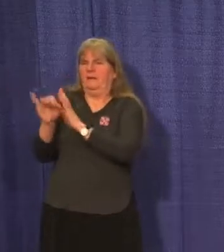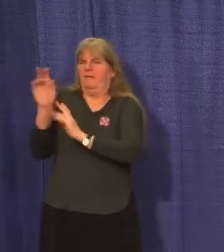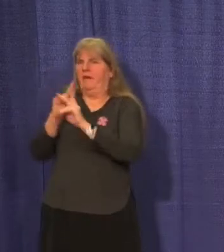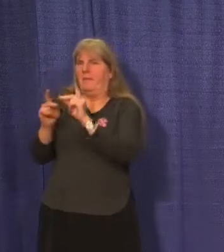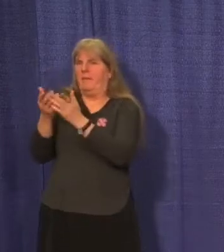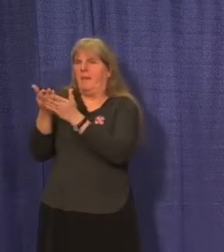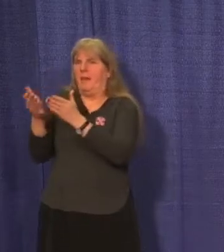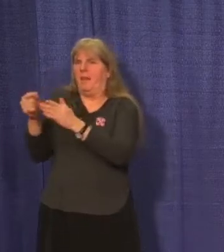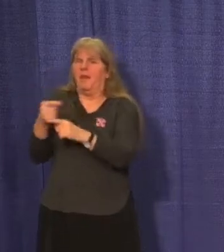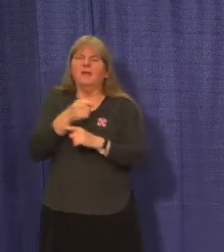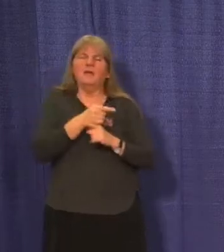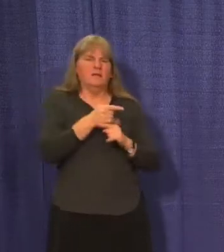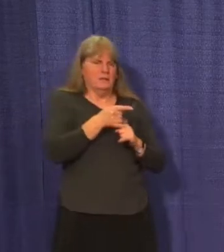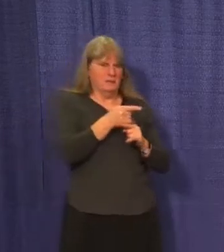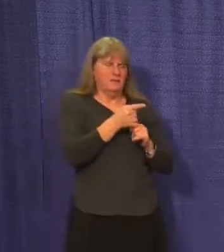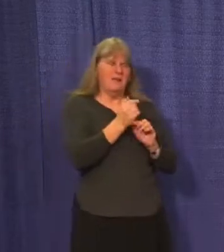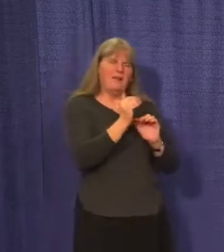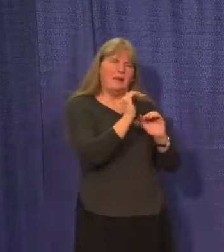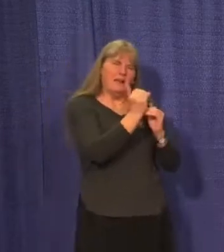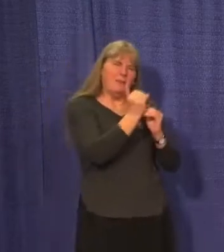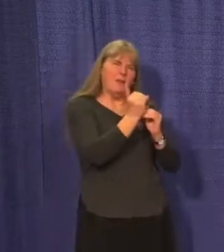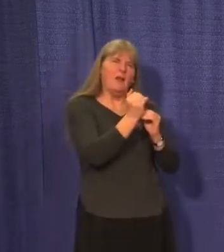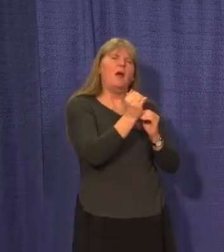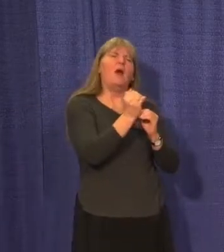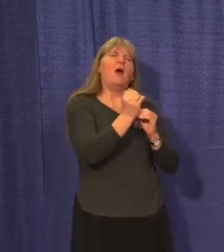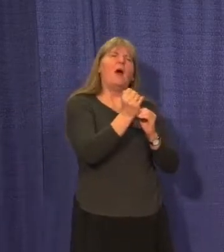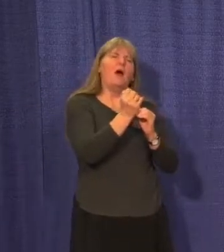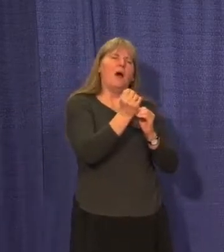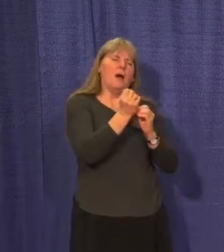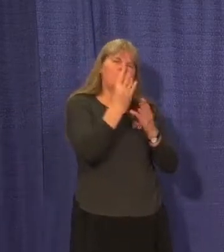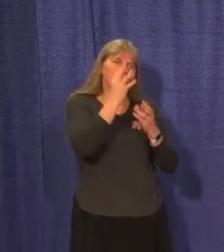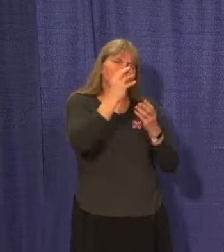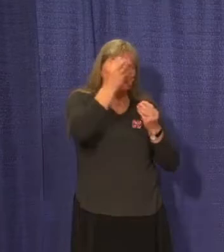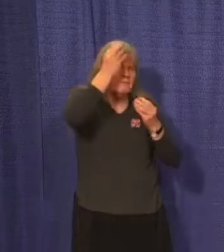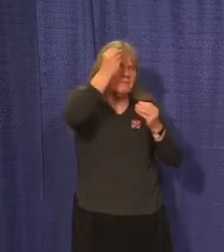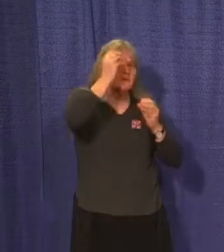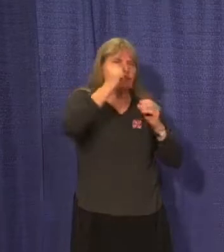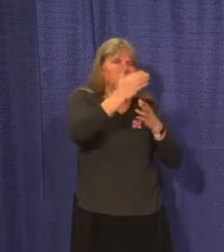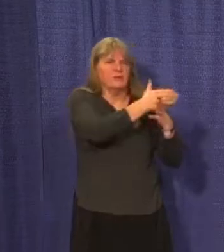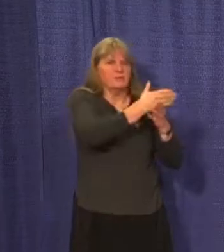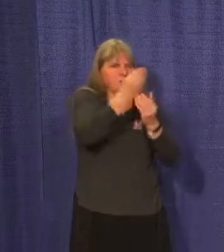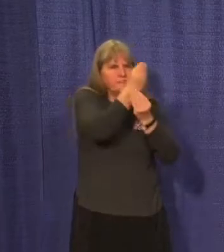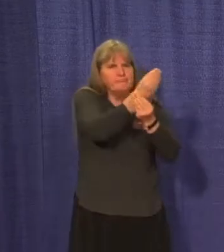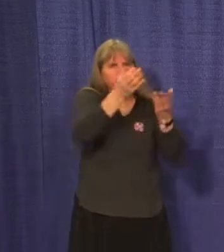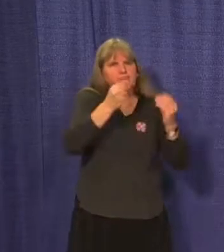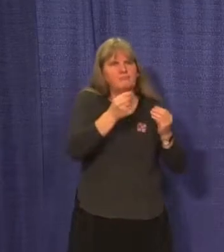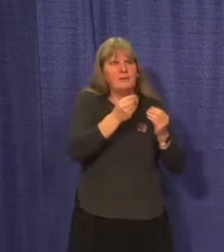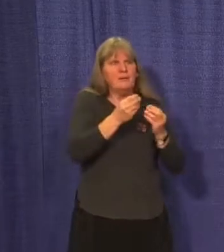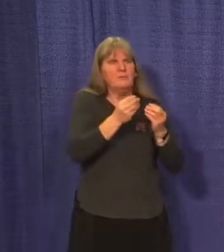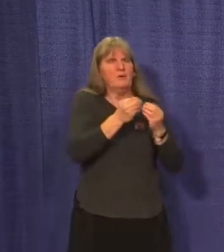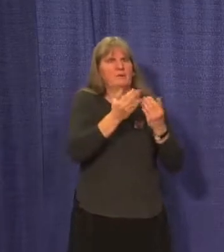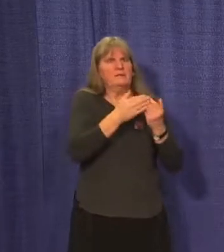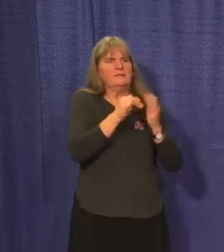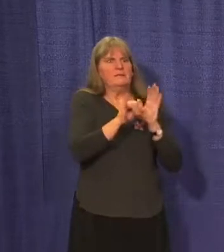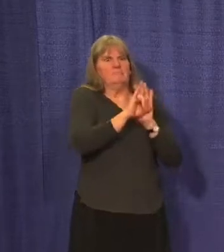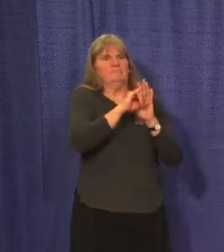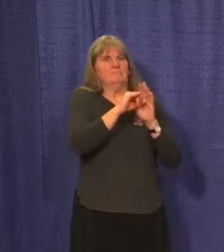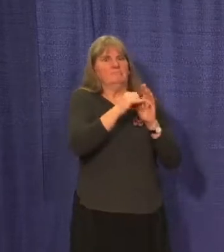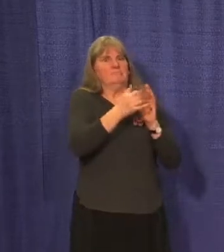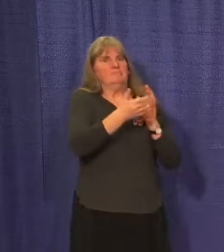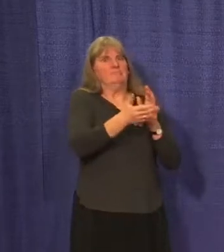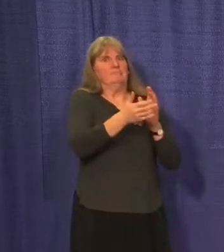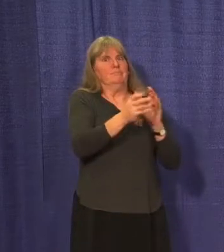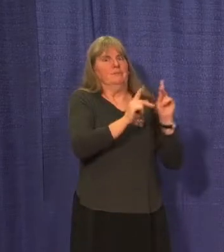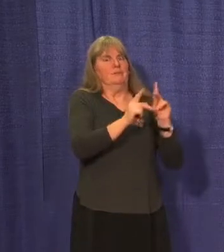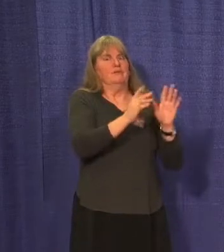have more limitations about what we can share when we start to break out the data like that. So I